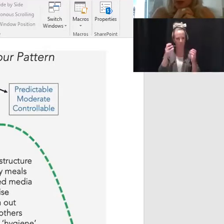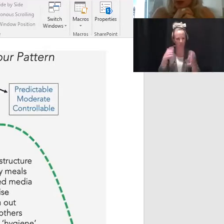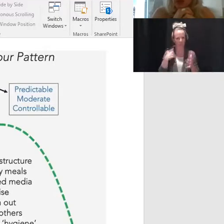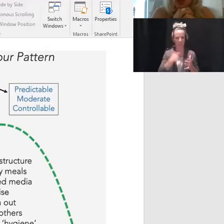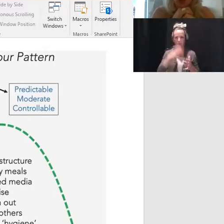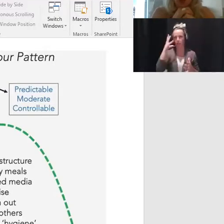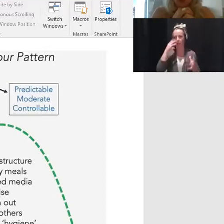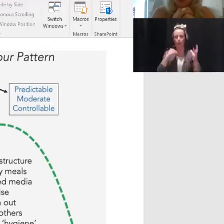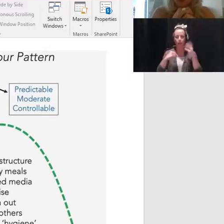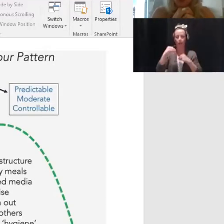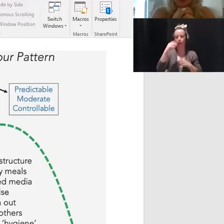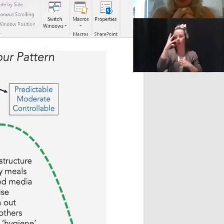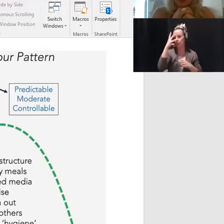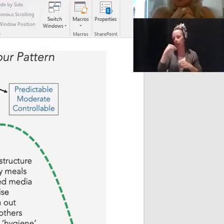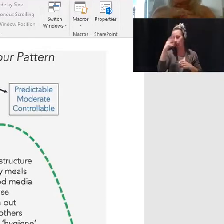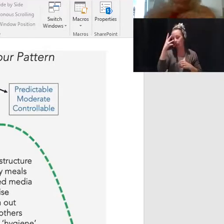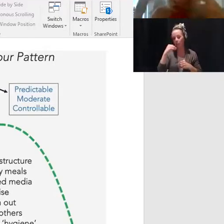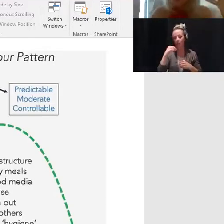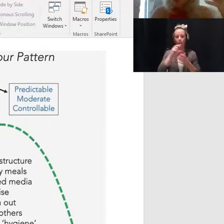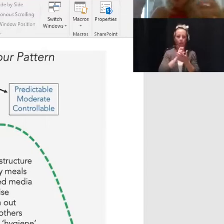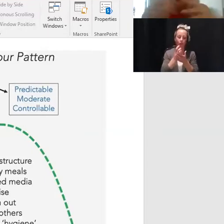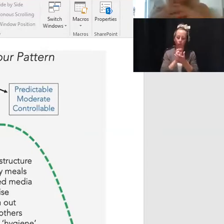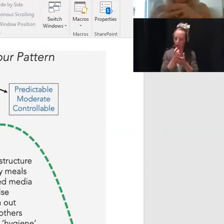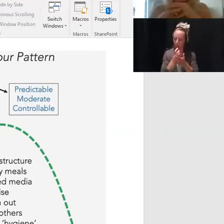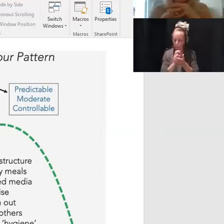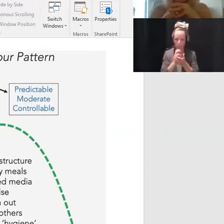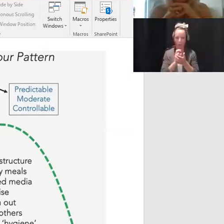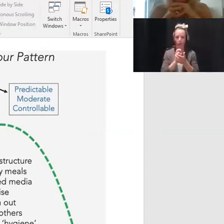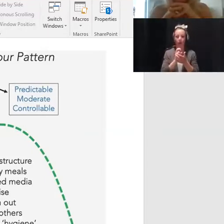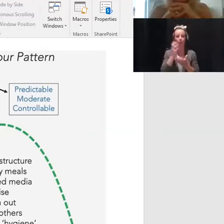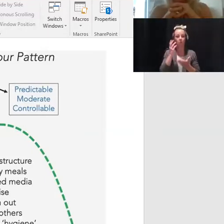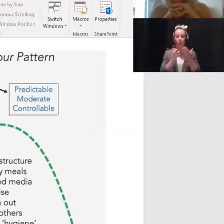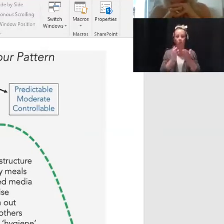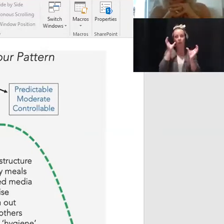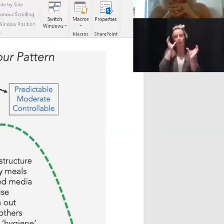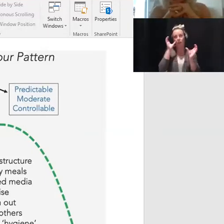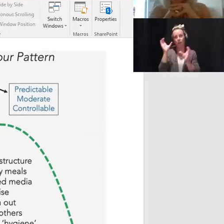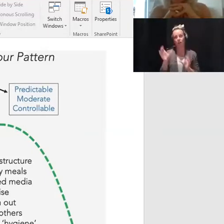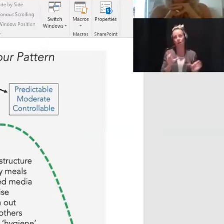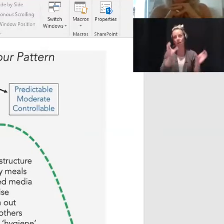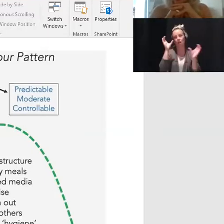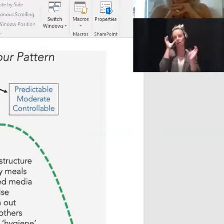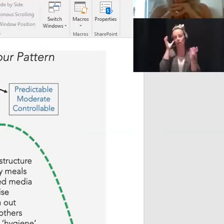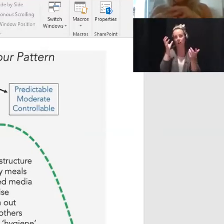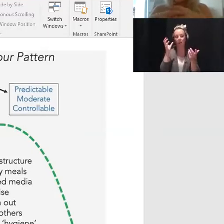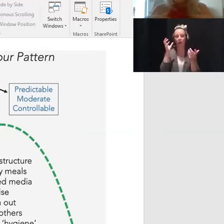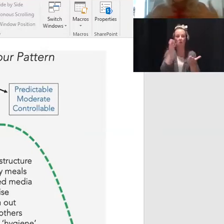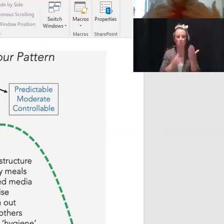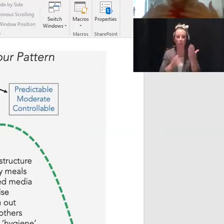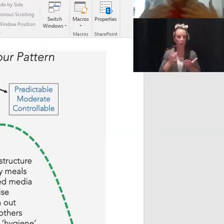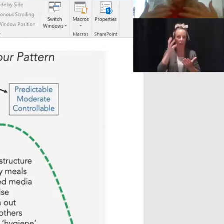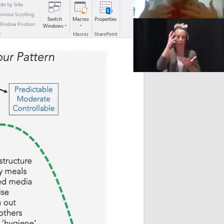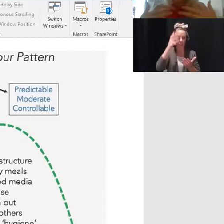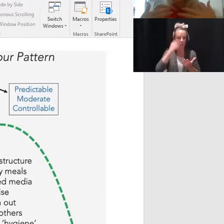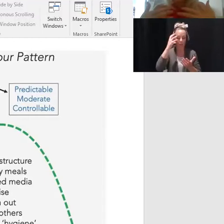pandemic, whether it means having difficulty falling asleep or sleeping longer or not enough. That